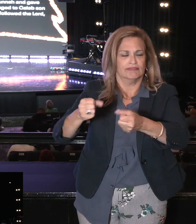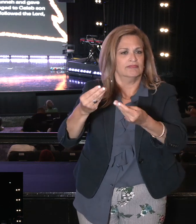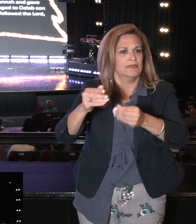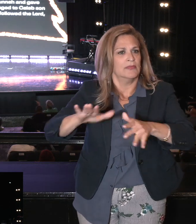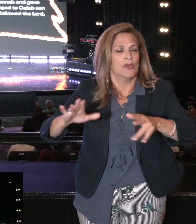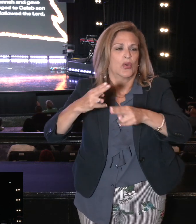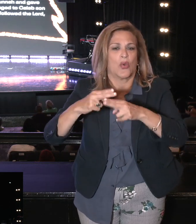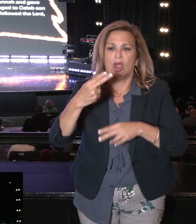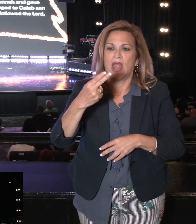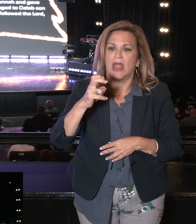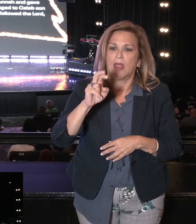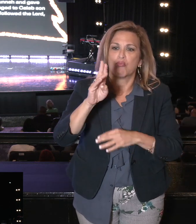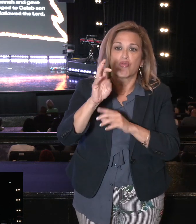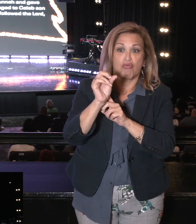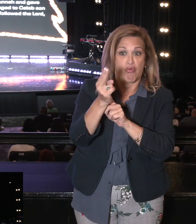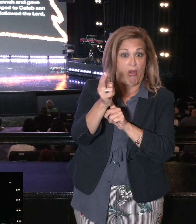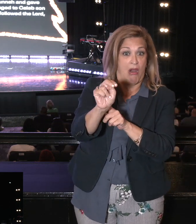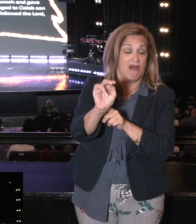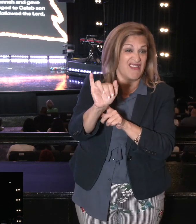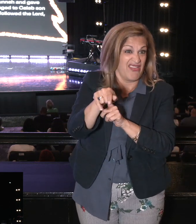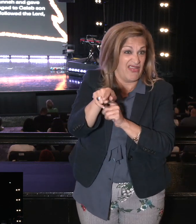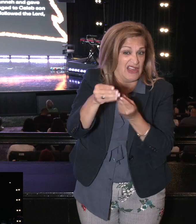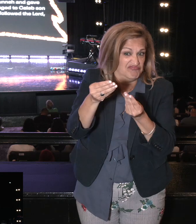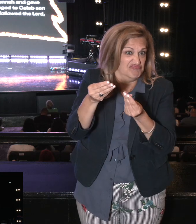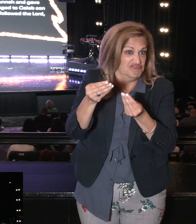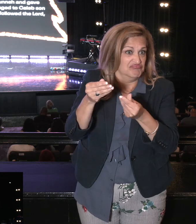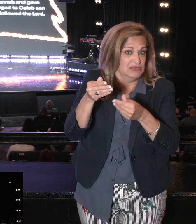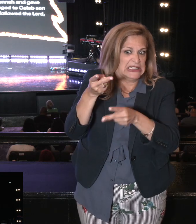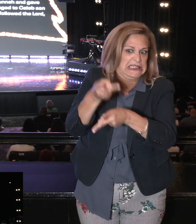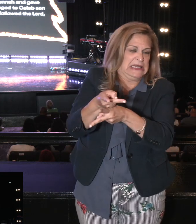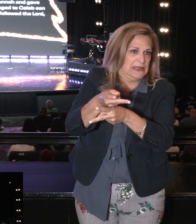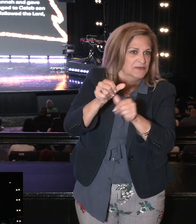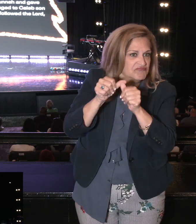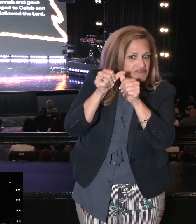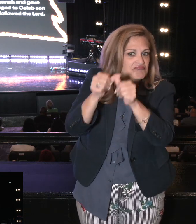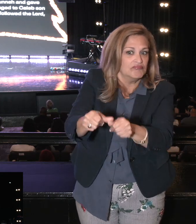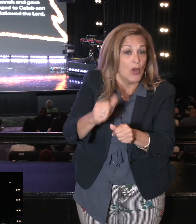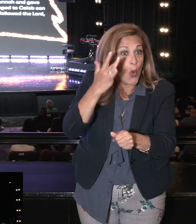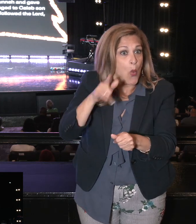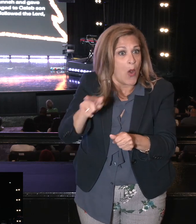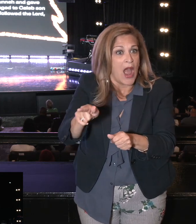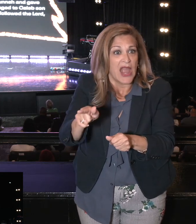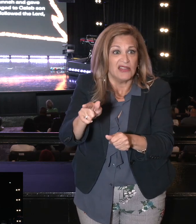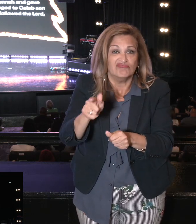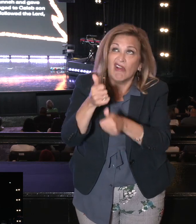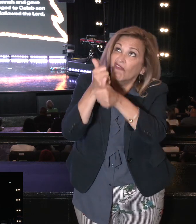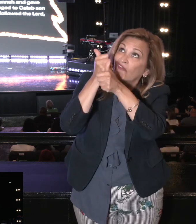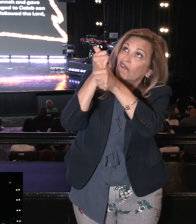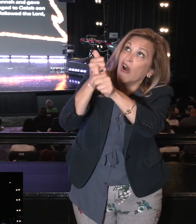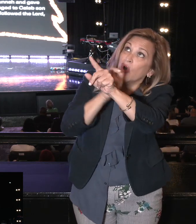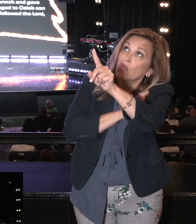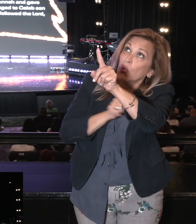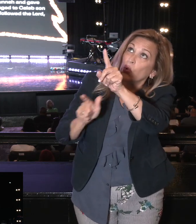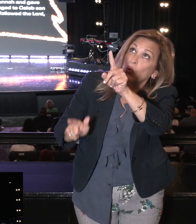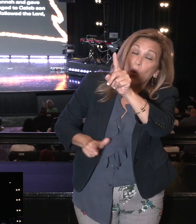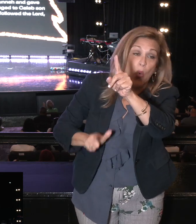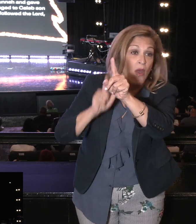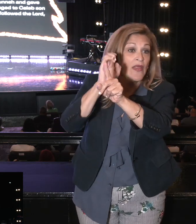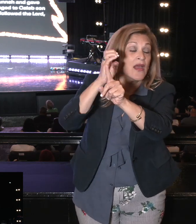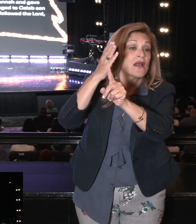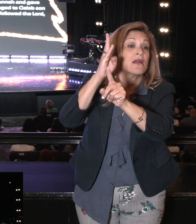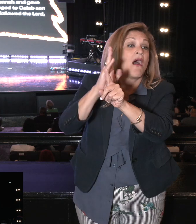Caleb, son of Jephunneh, the Chesanites, ever since, because he followed the Lord, the God of Israel, again, third time,